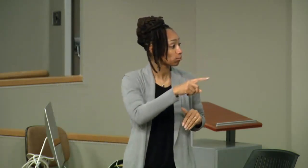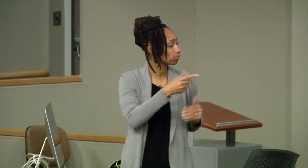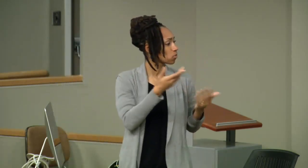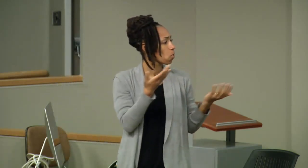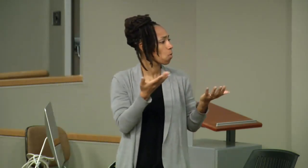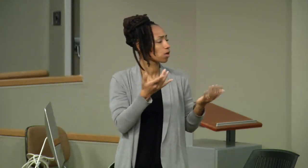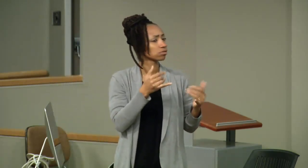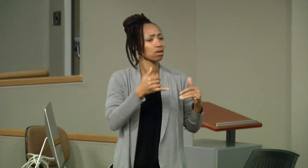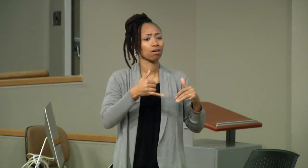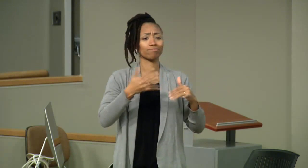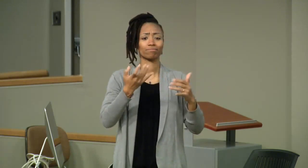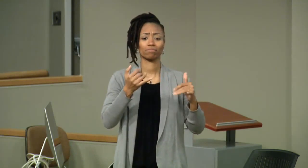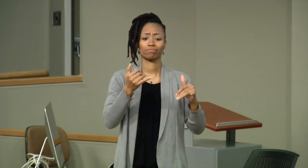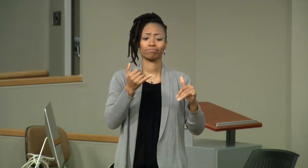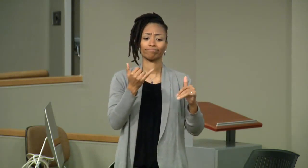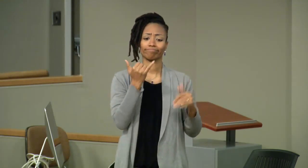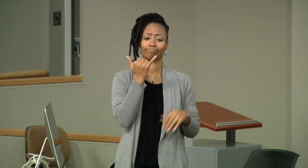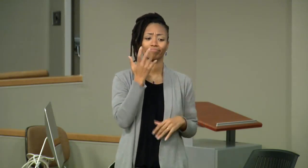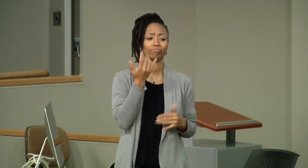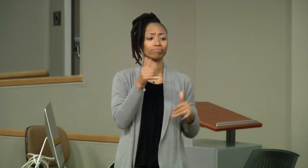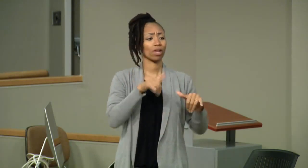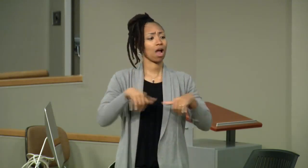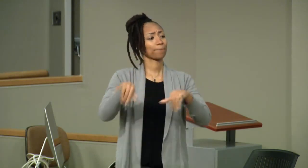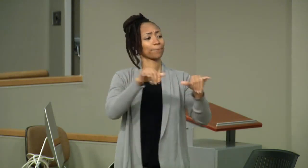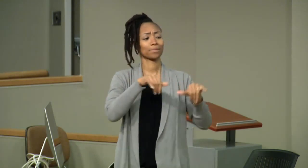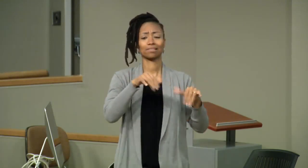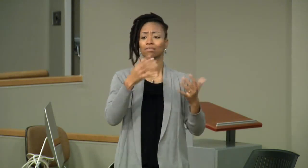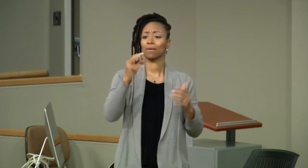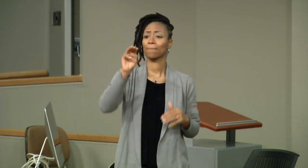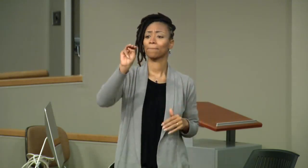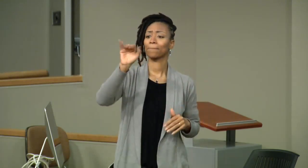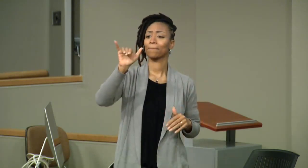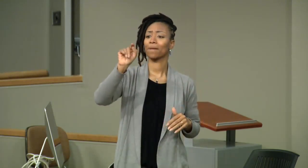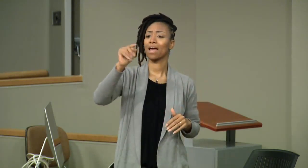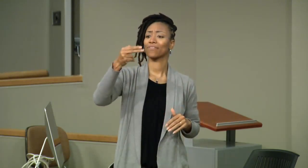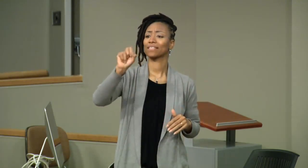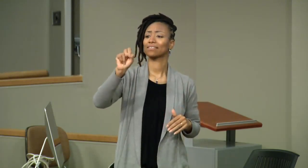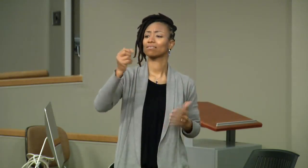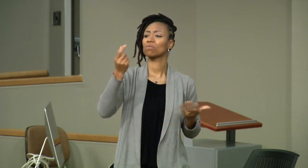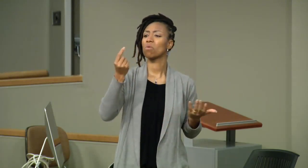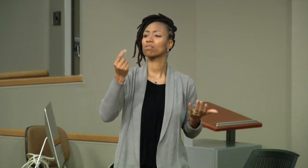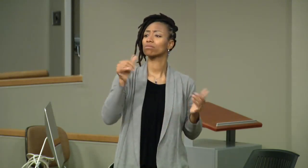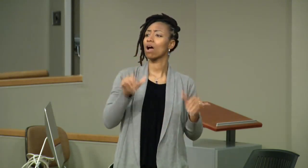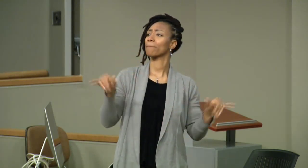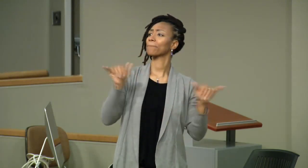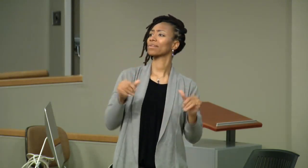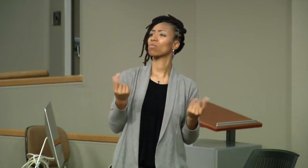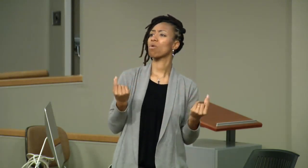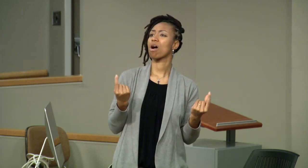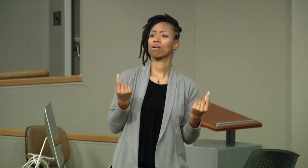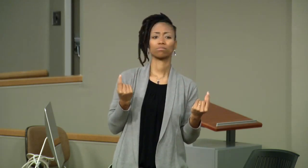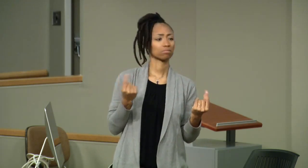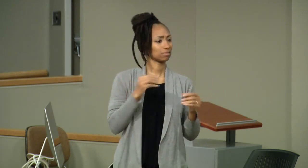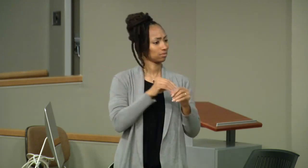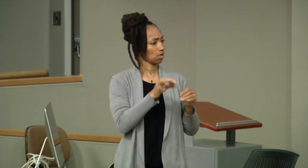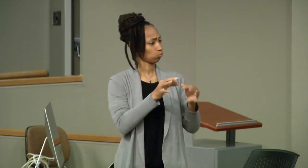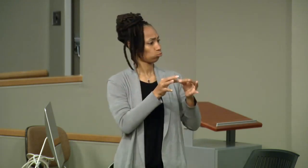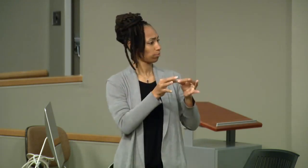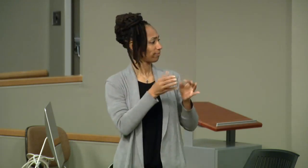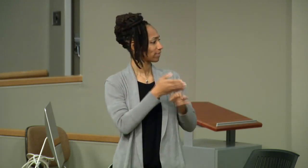what it is that you wanted to have and finding the people to fulfill it. So there's some common myths about